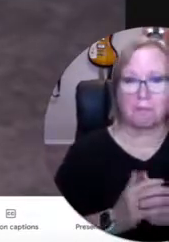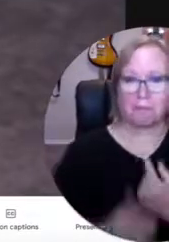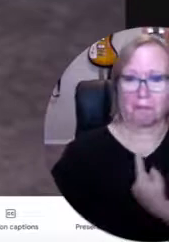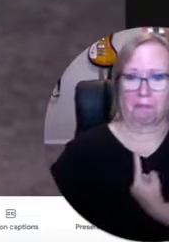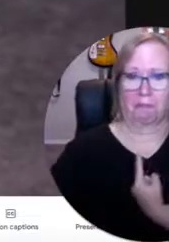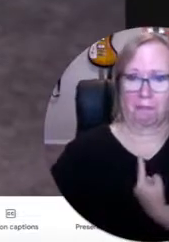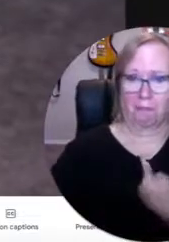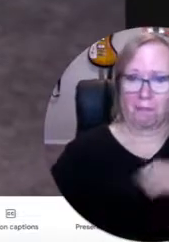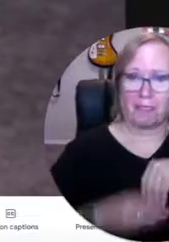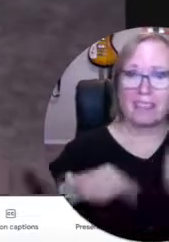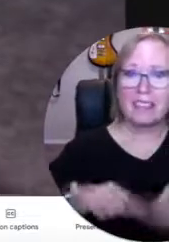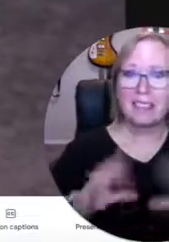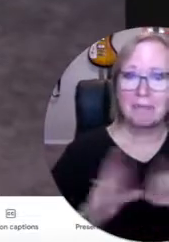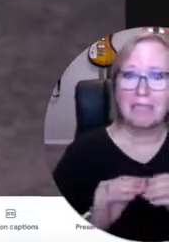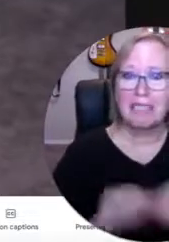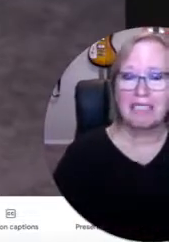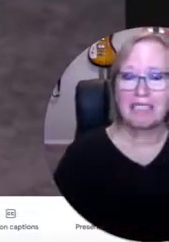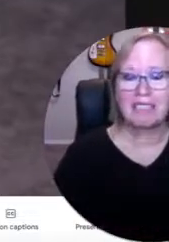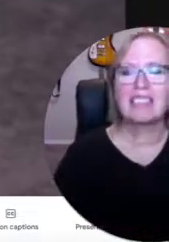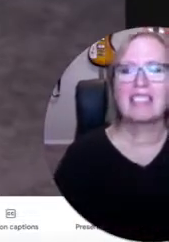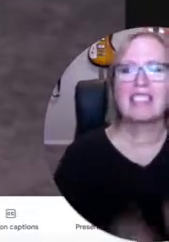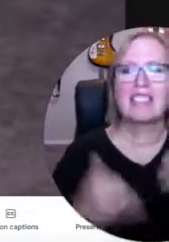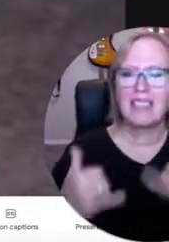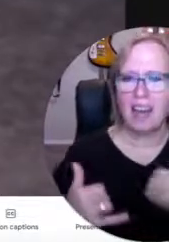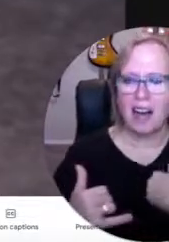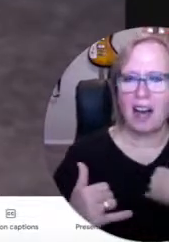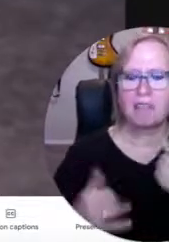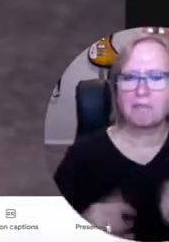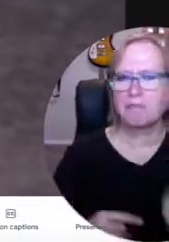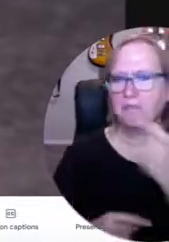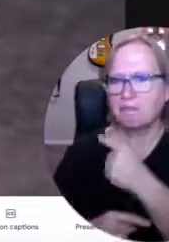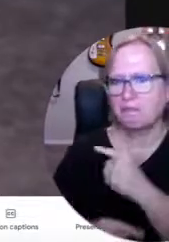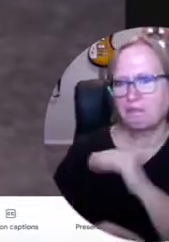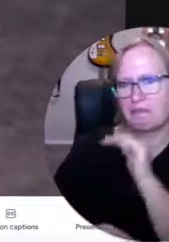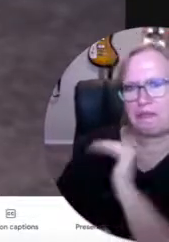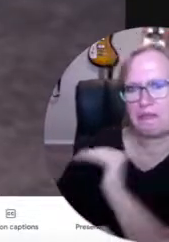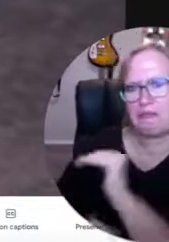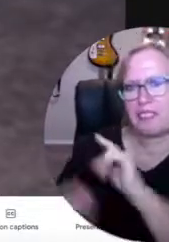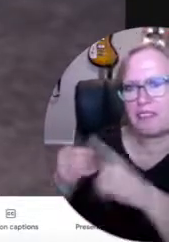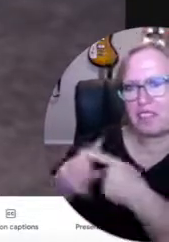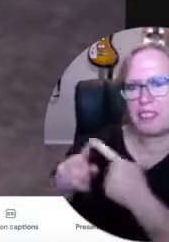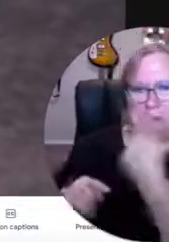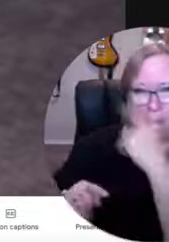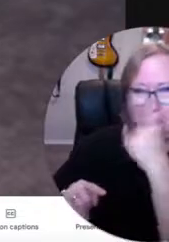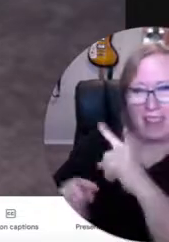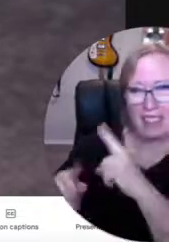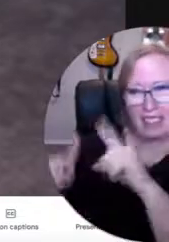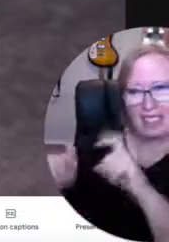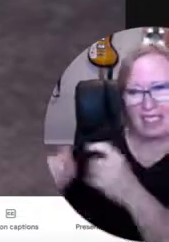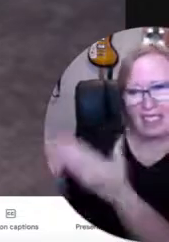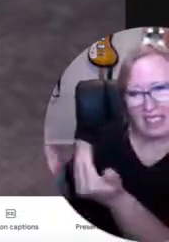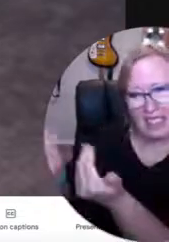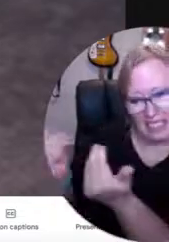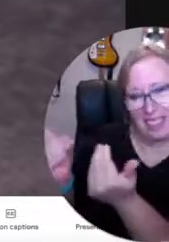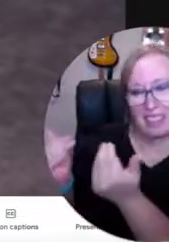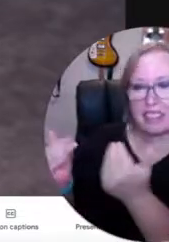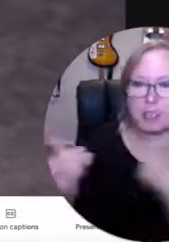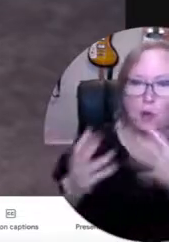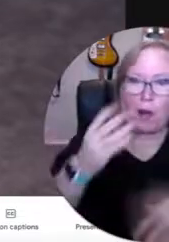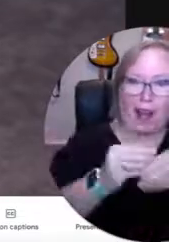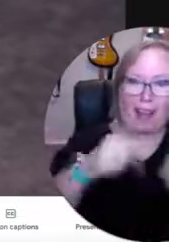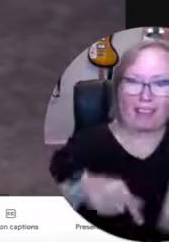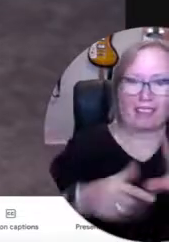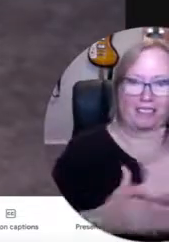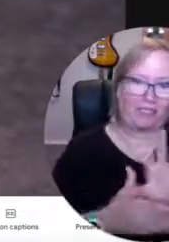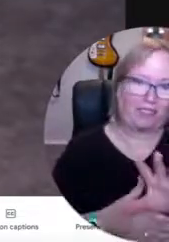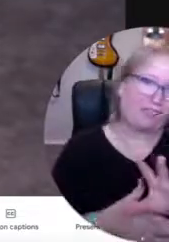So the problem right now is I'm the only one here in this meeting. So I'm going to jump over and try to grab some friends and ask them, do you